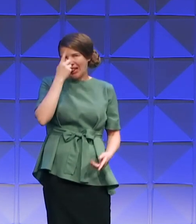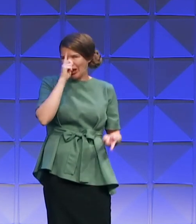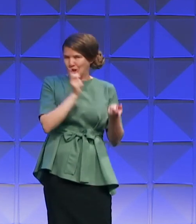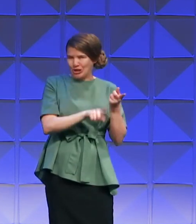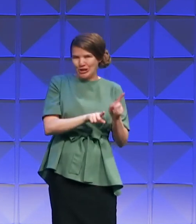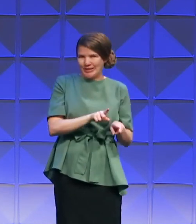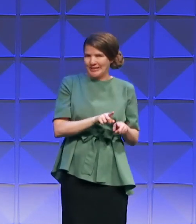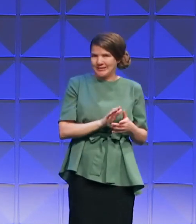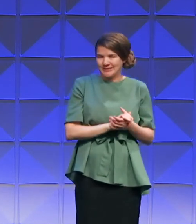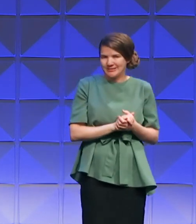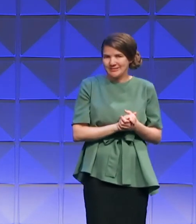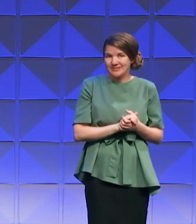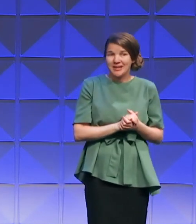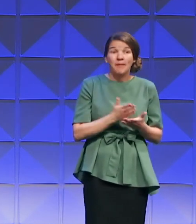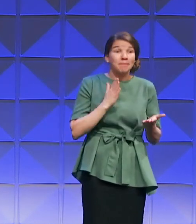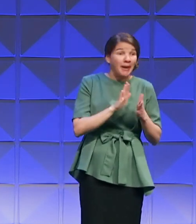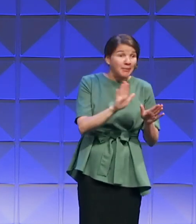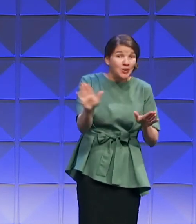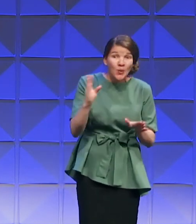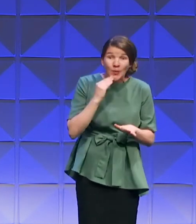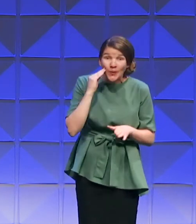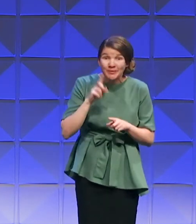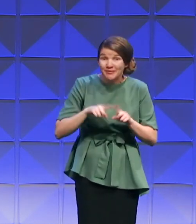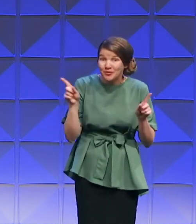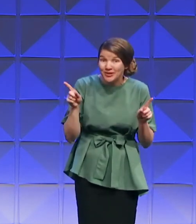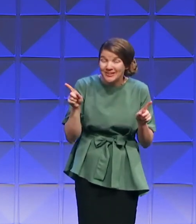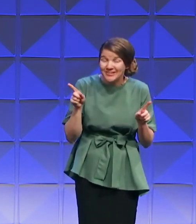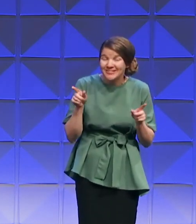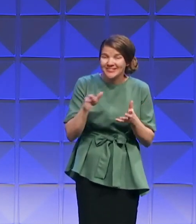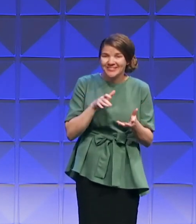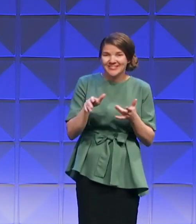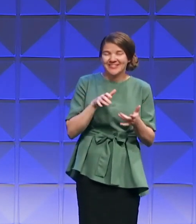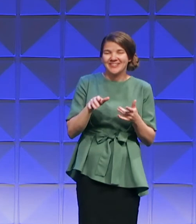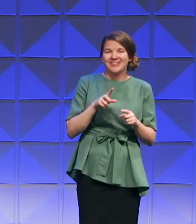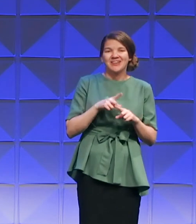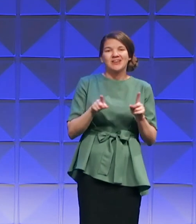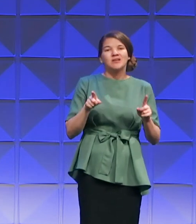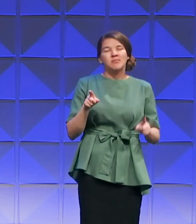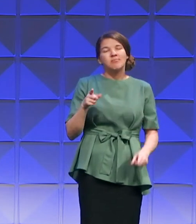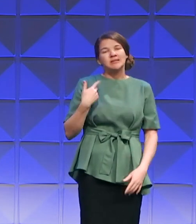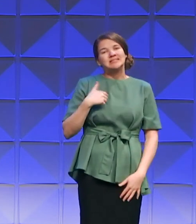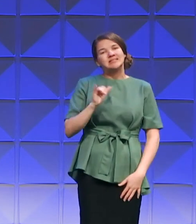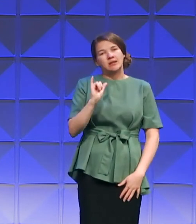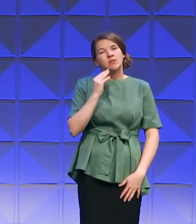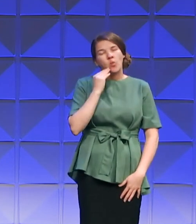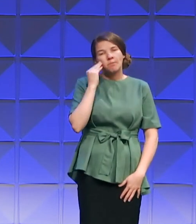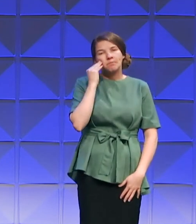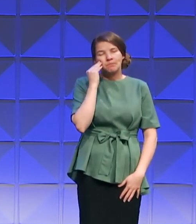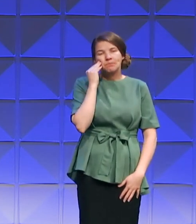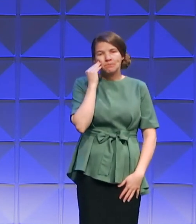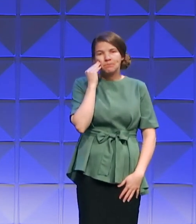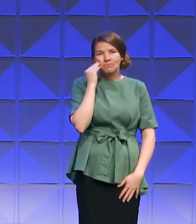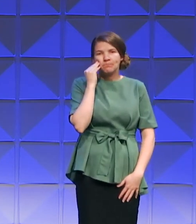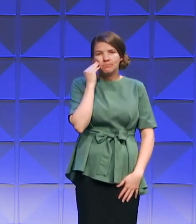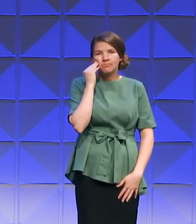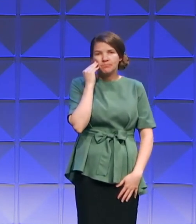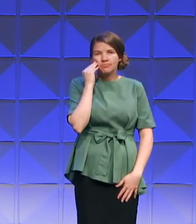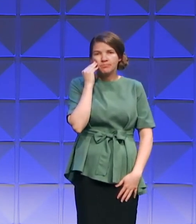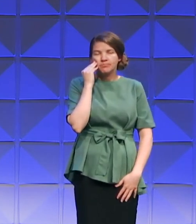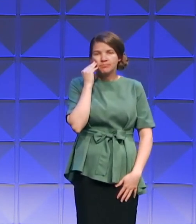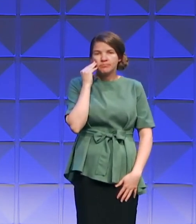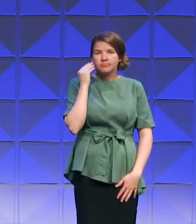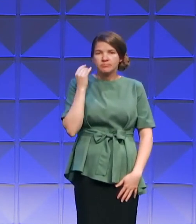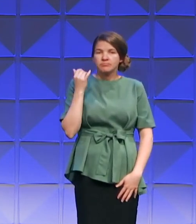Now, I know your home is not that way, but we're still at home. And we're still at